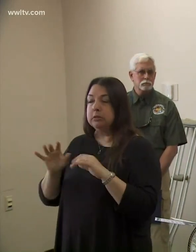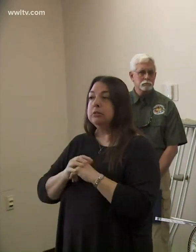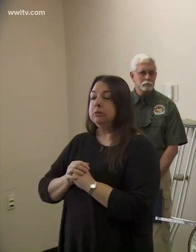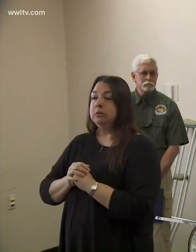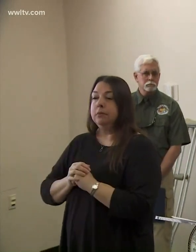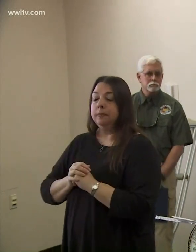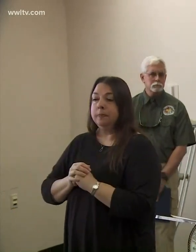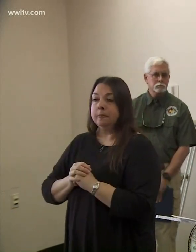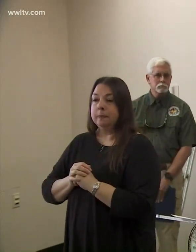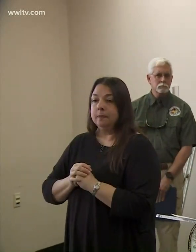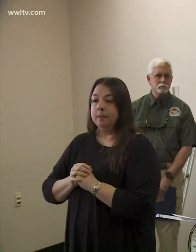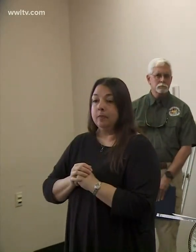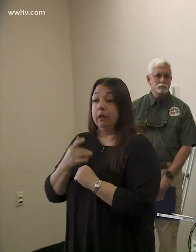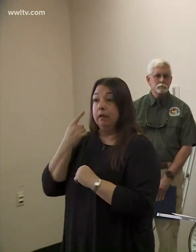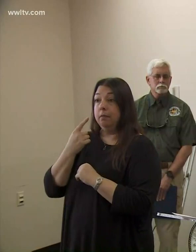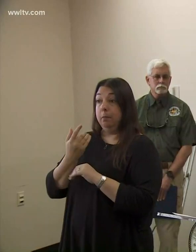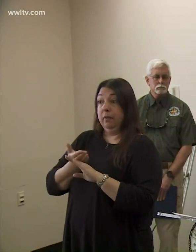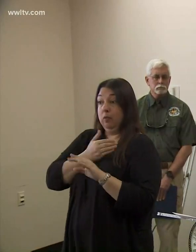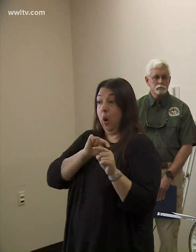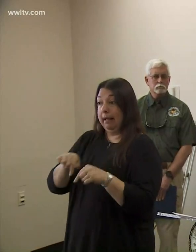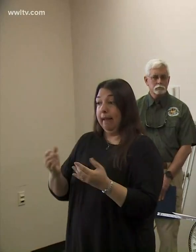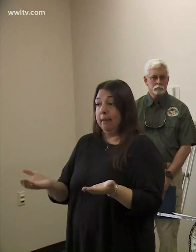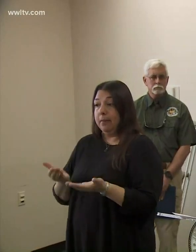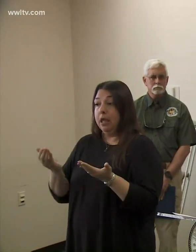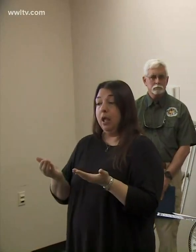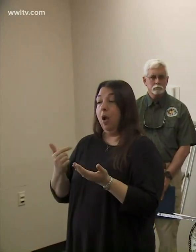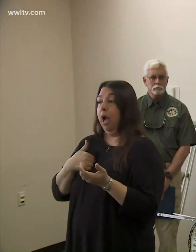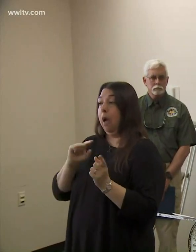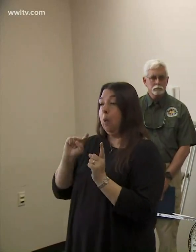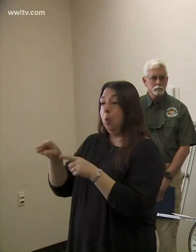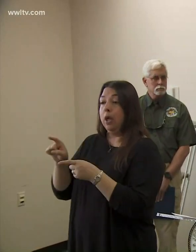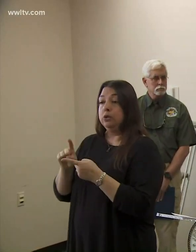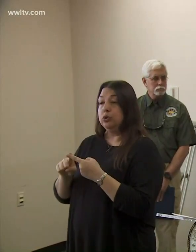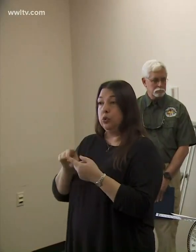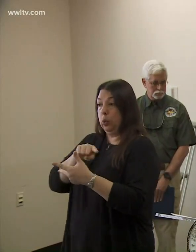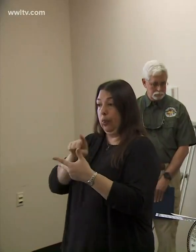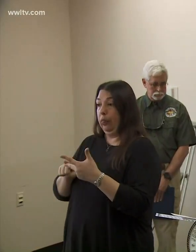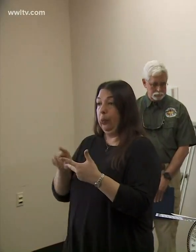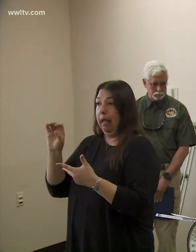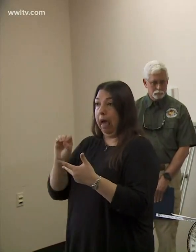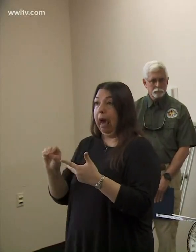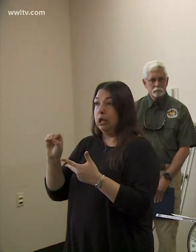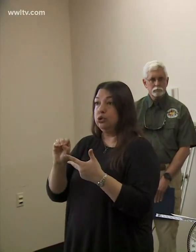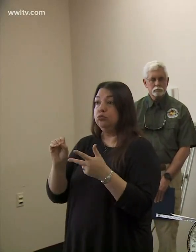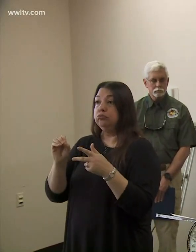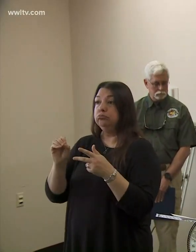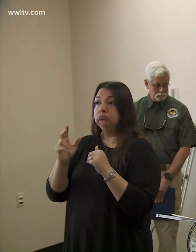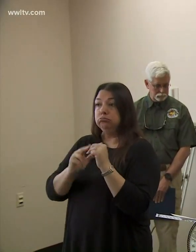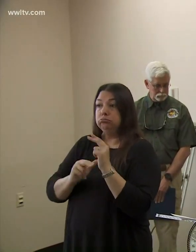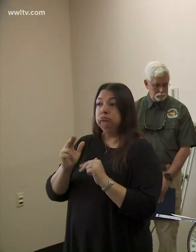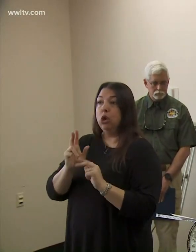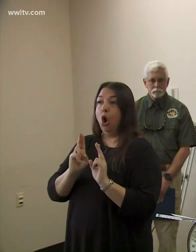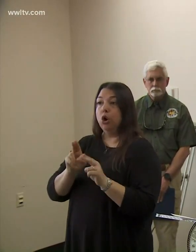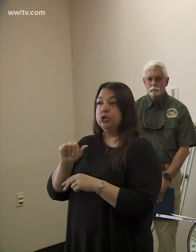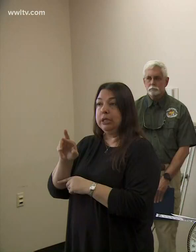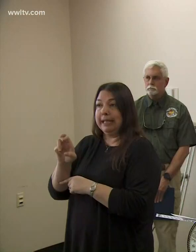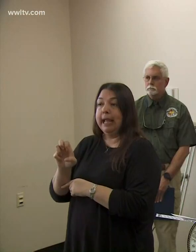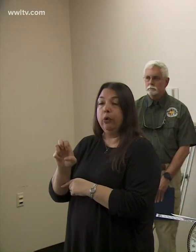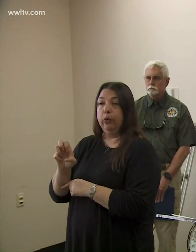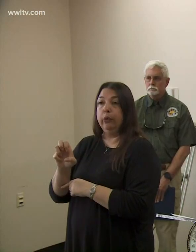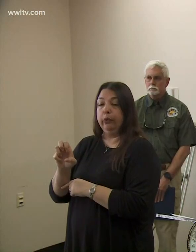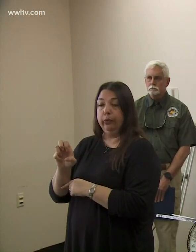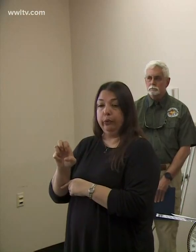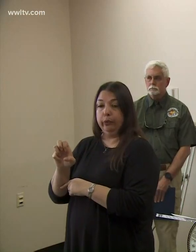Um, before I came here this afternoon, I was at one of the three Oshner locations at the urgent cares that are, um,